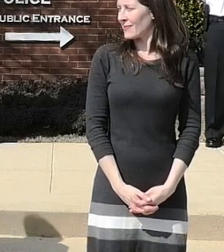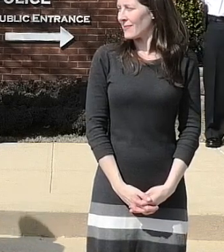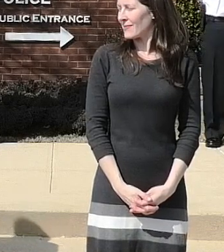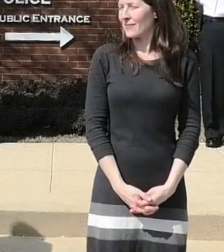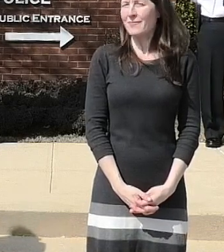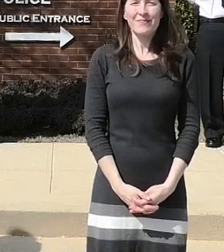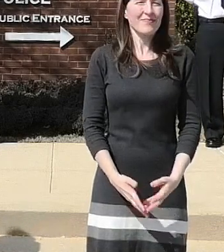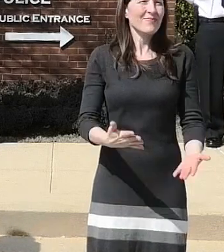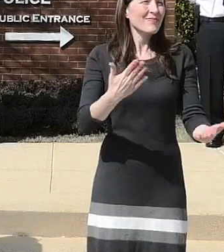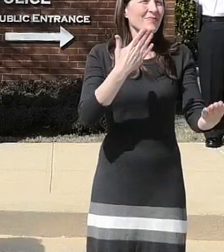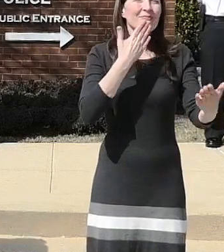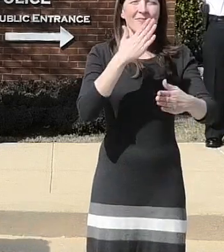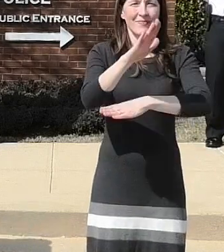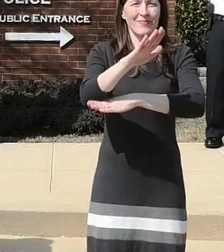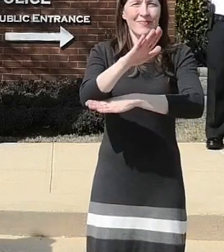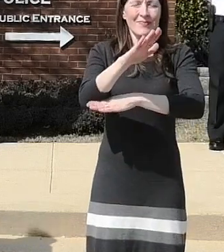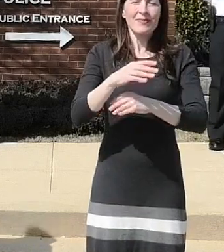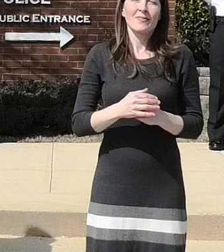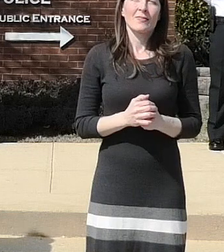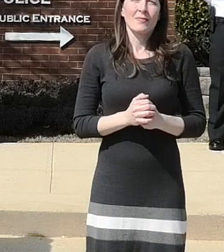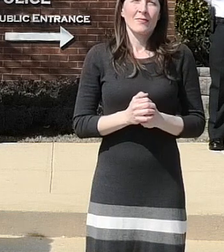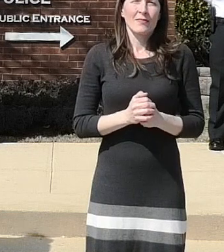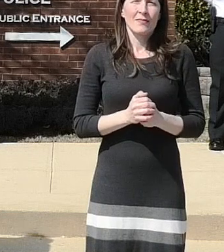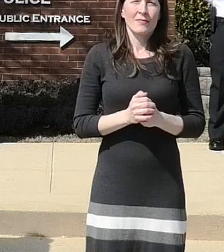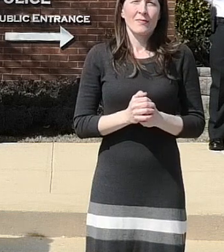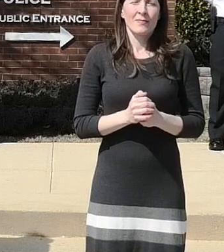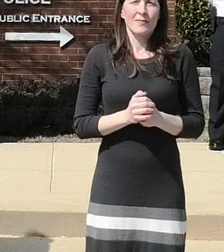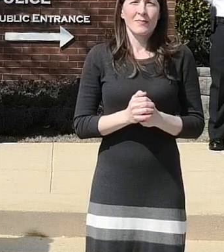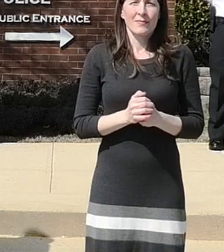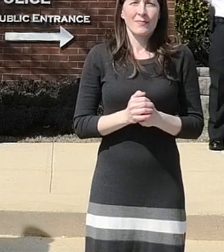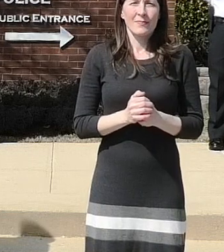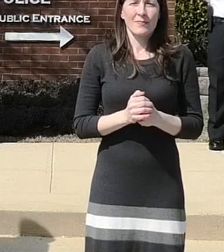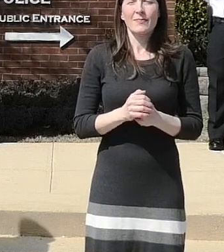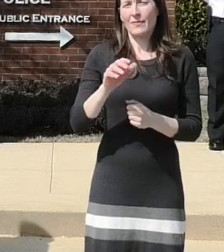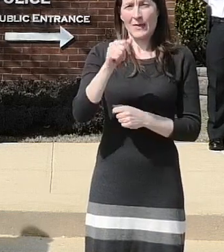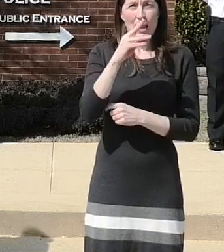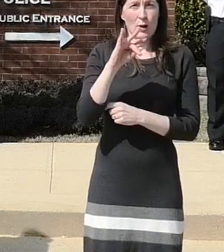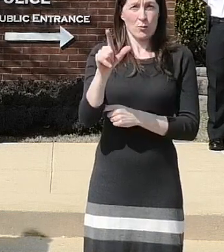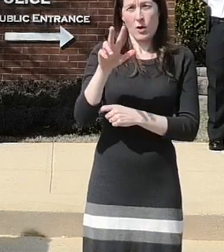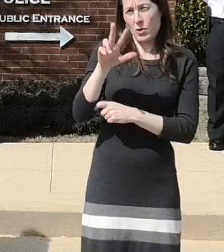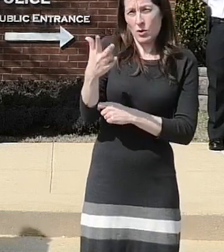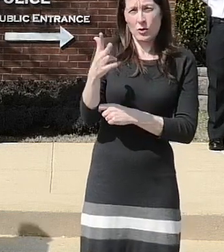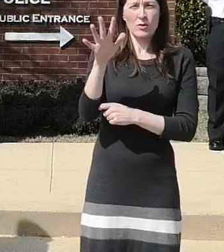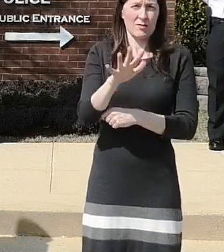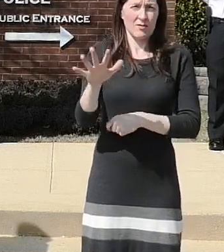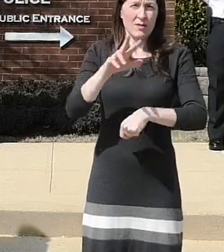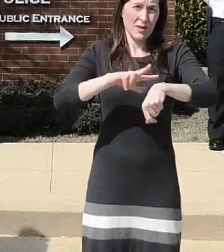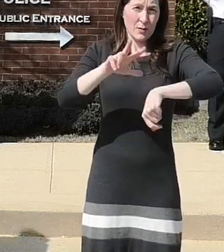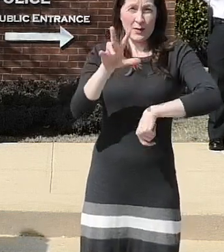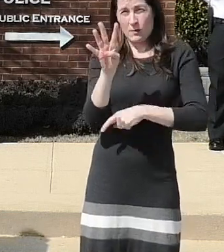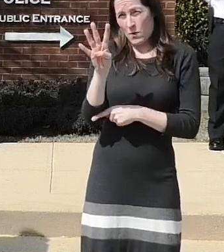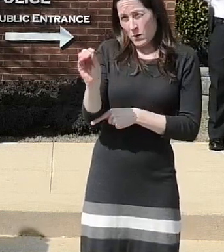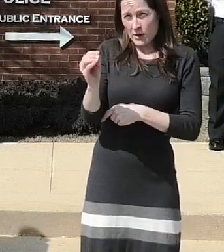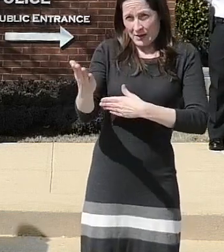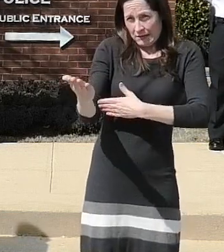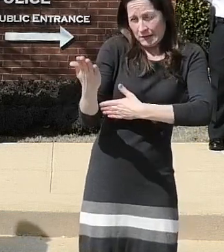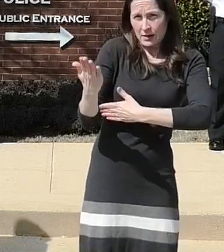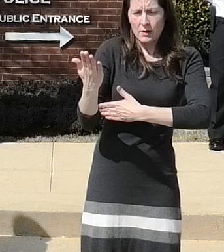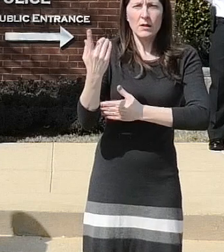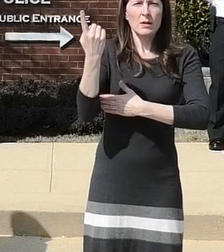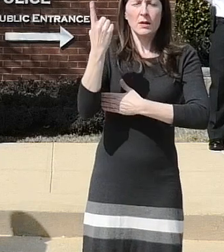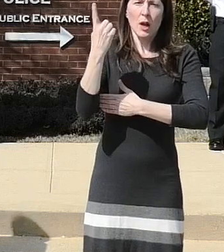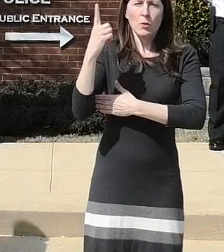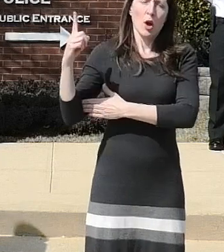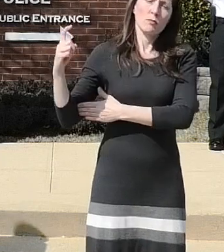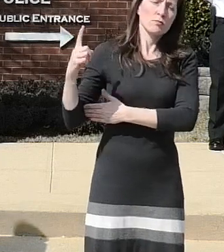good afternoon at approximately 3 40 a.m on april 3rd 2018 a passerby noticed a